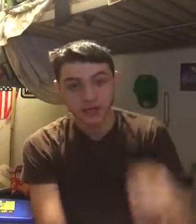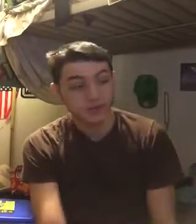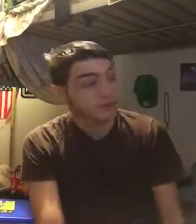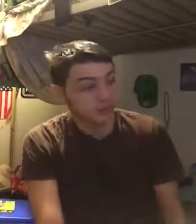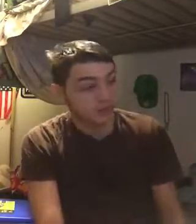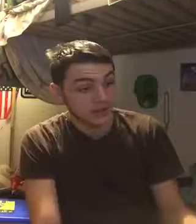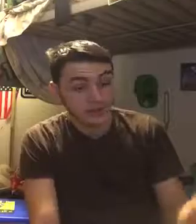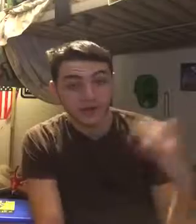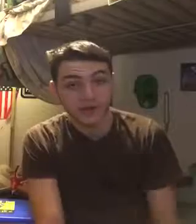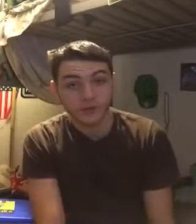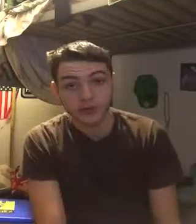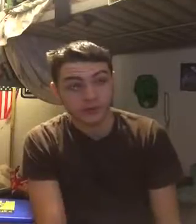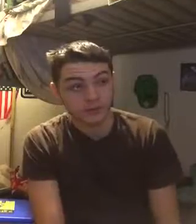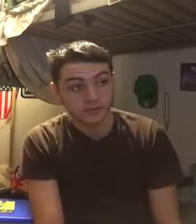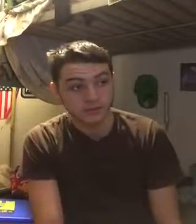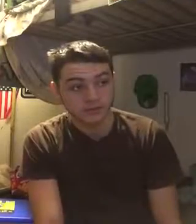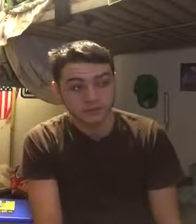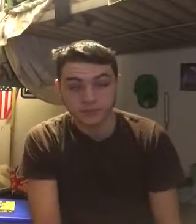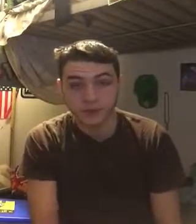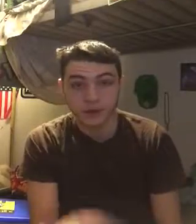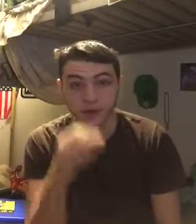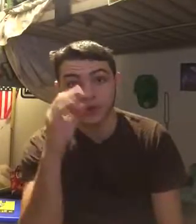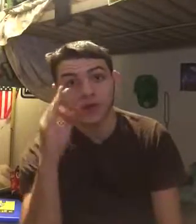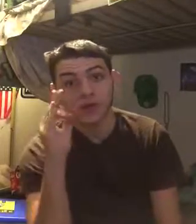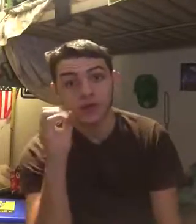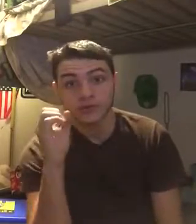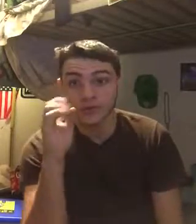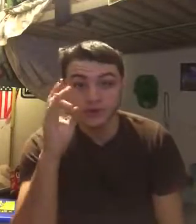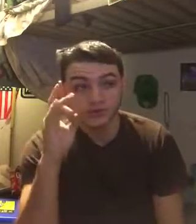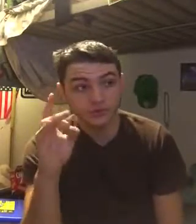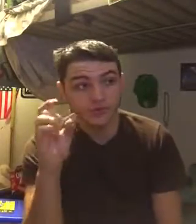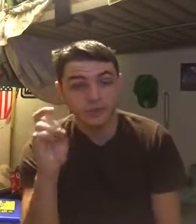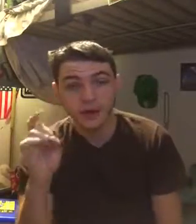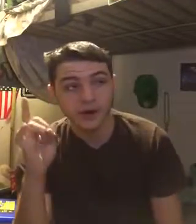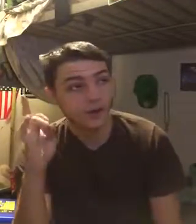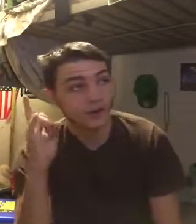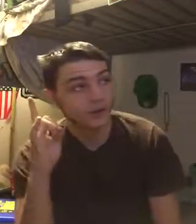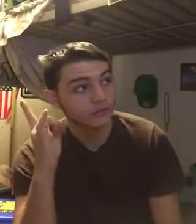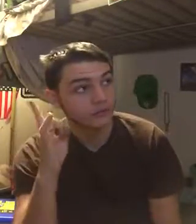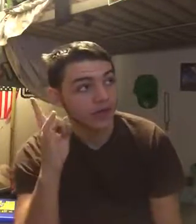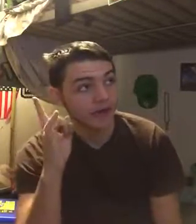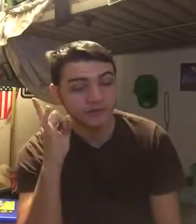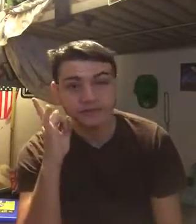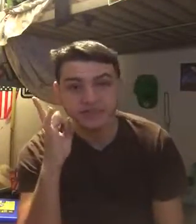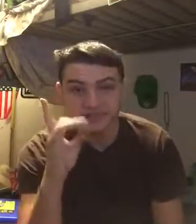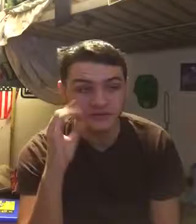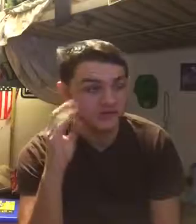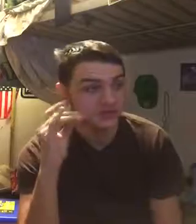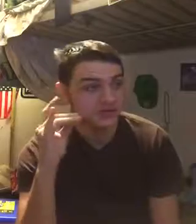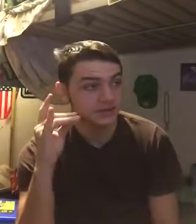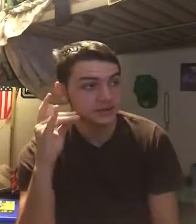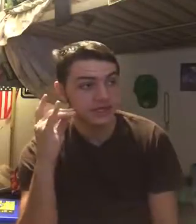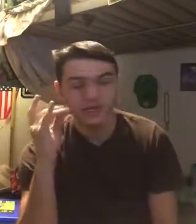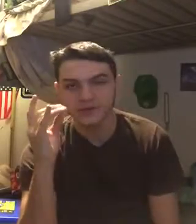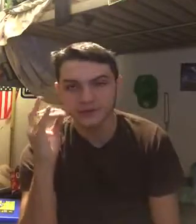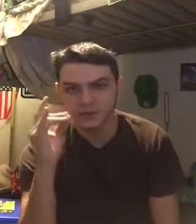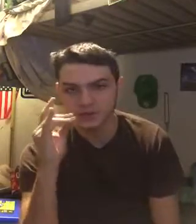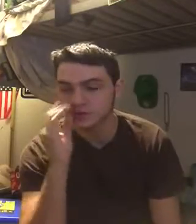he would have a ring but no they're too worried about having receivers that he can throw to